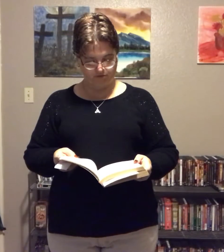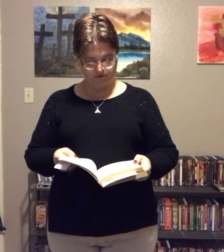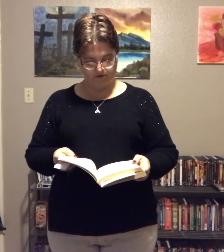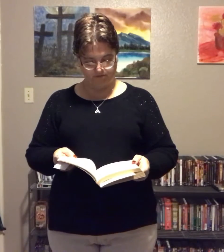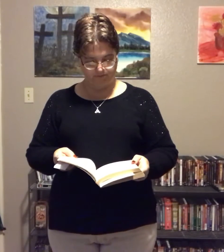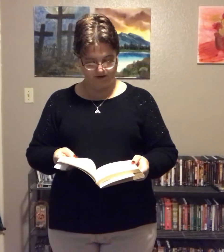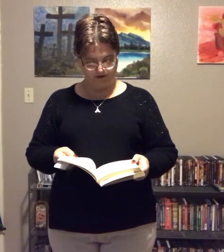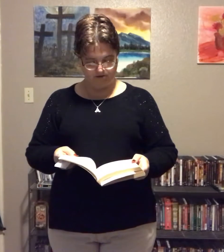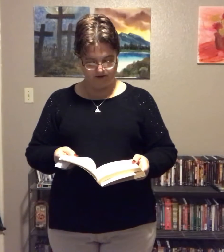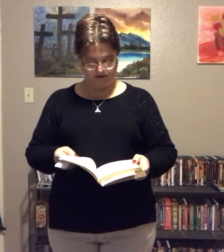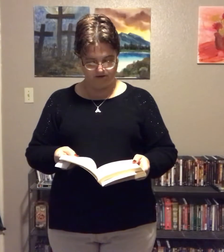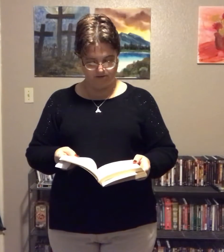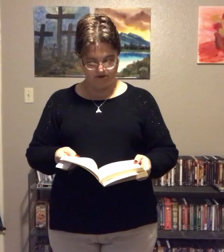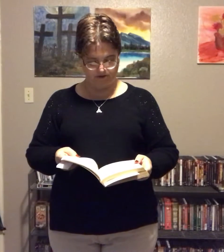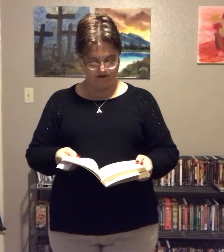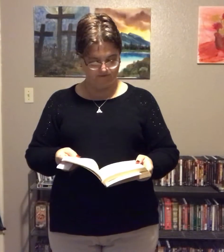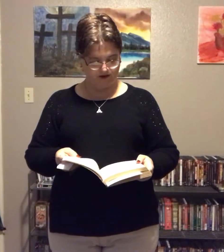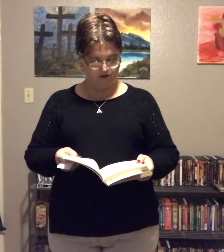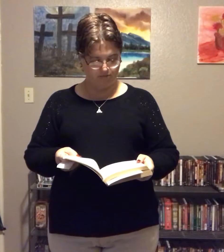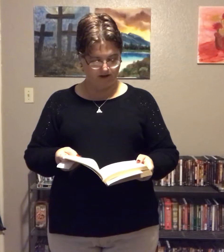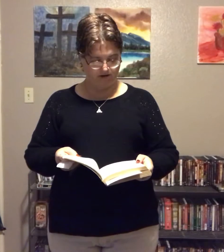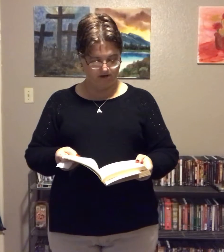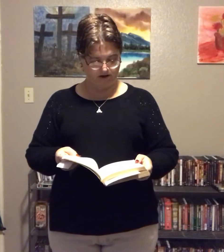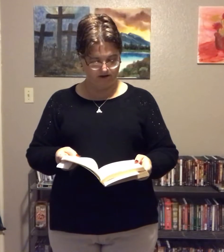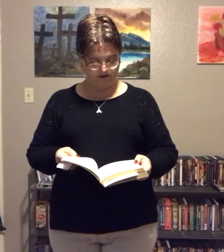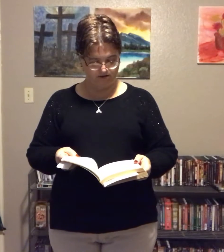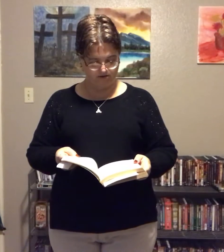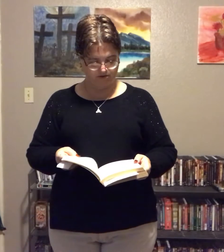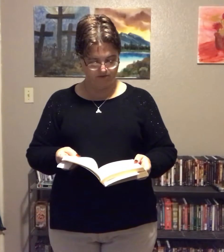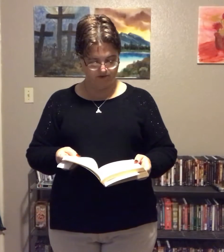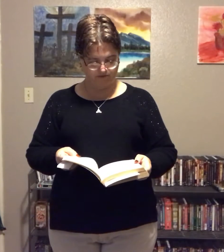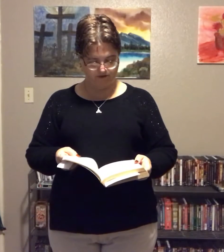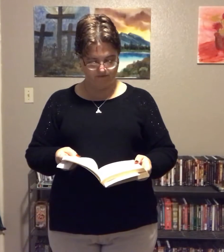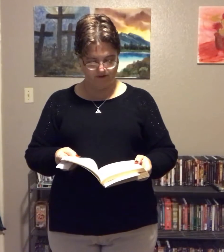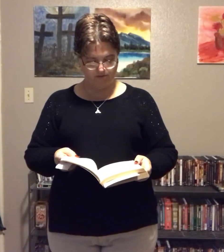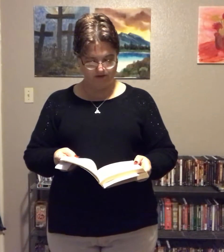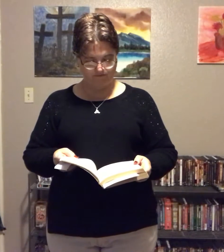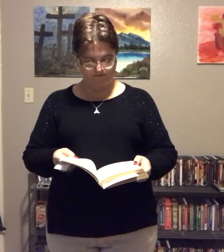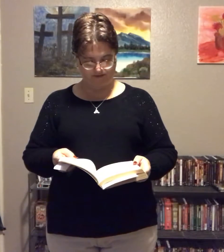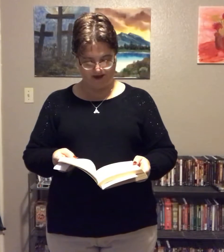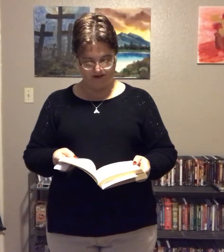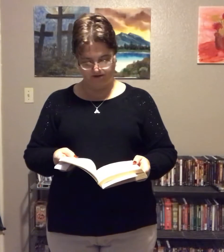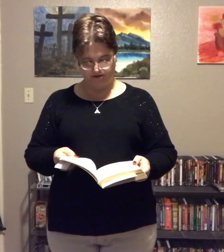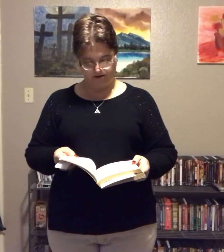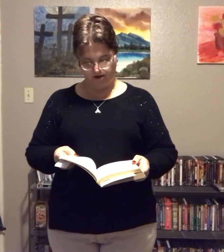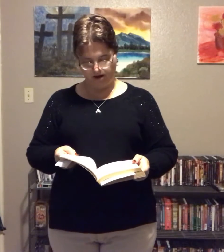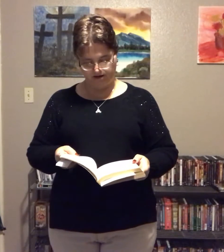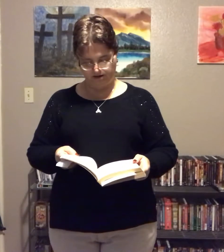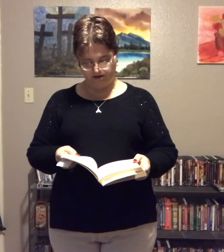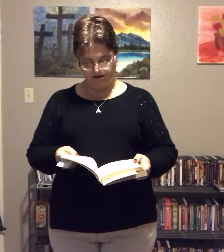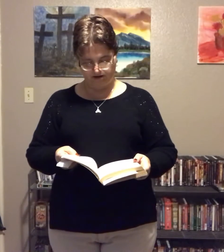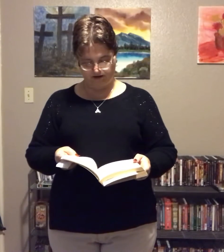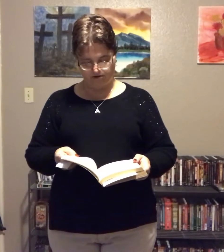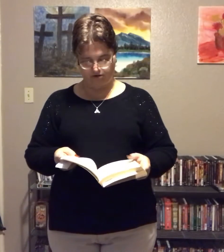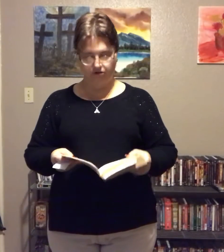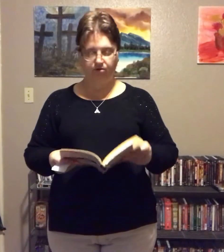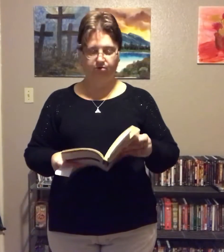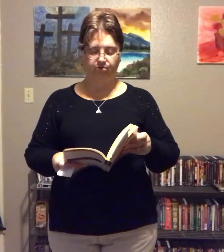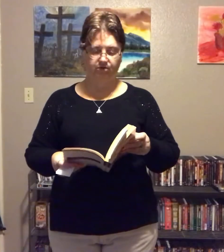program. Satan told me that if I obeyed God and didn't do this myself, I would get fat. I did not need to lose